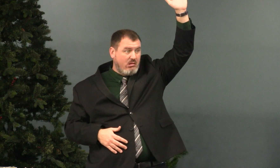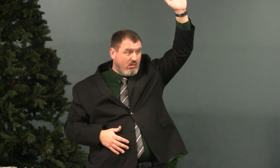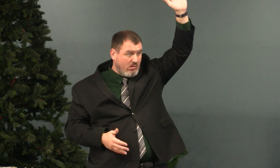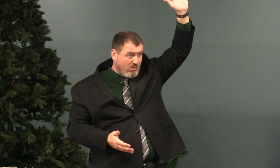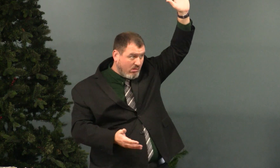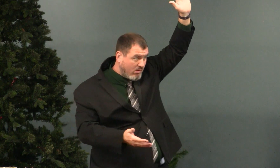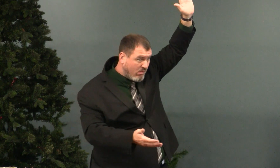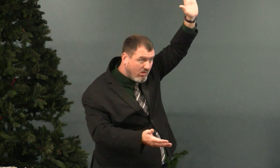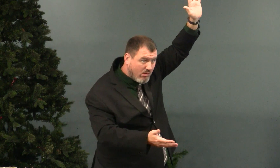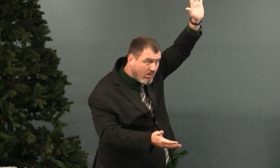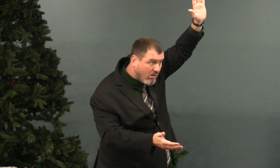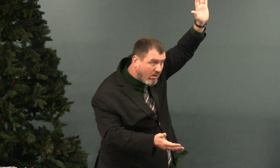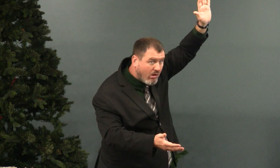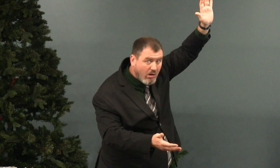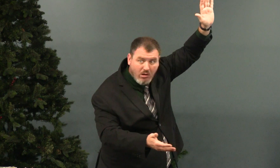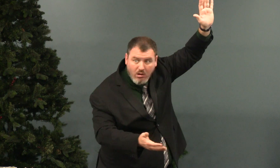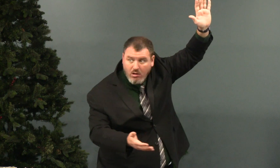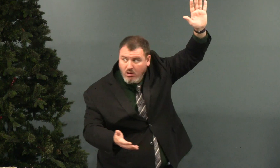Right? Anybody ever lied before?